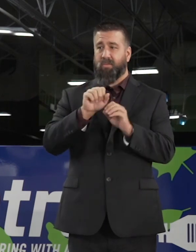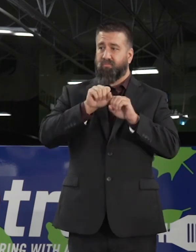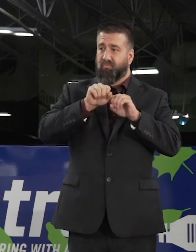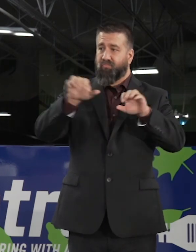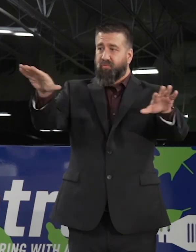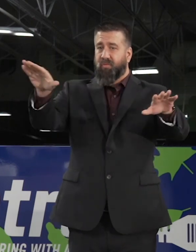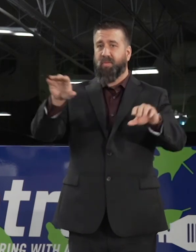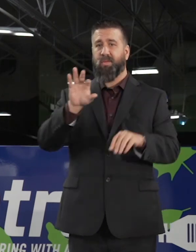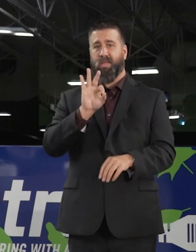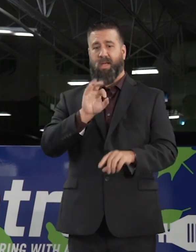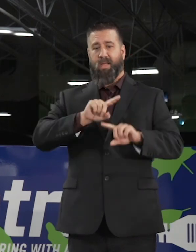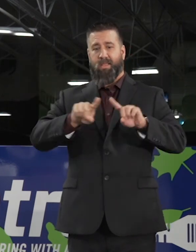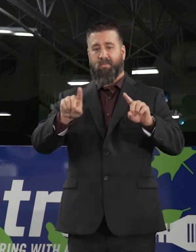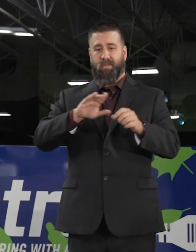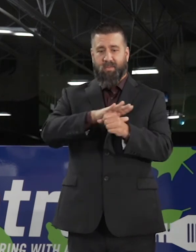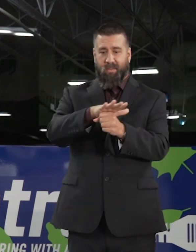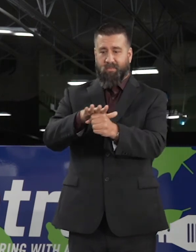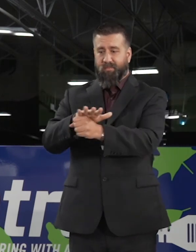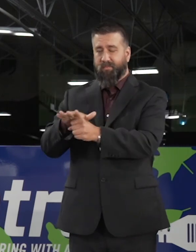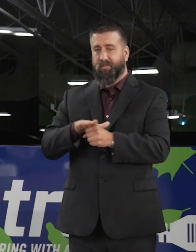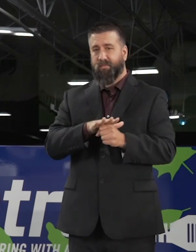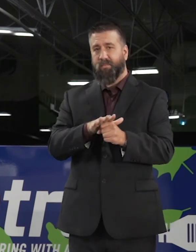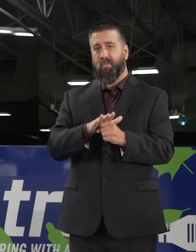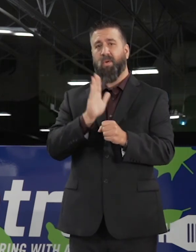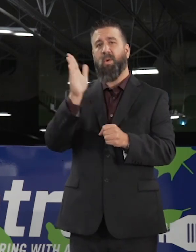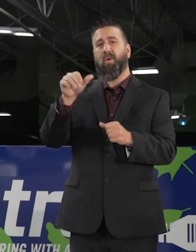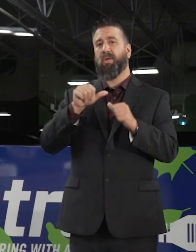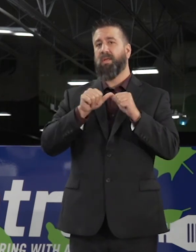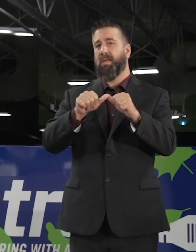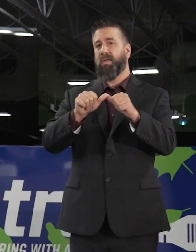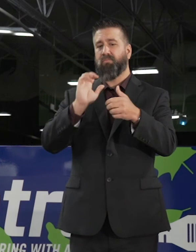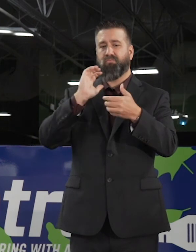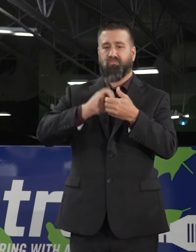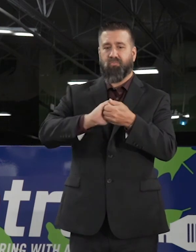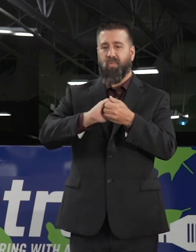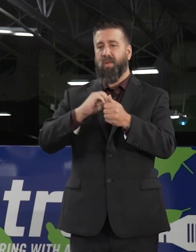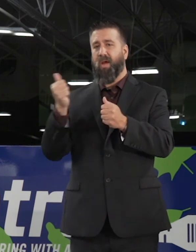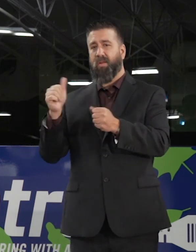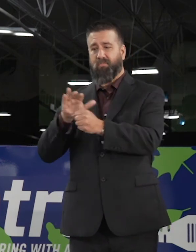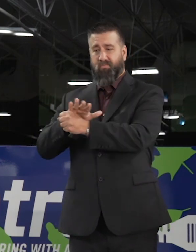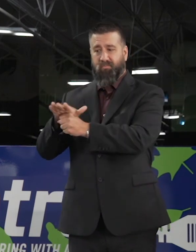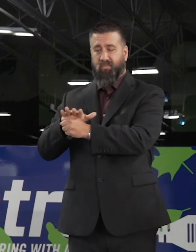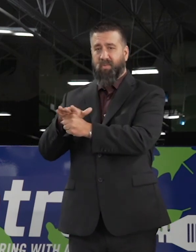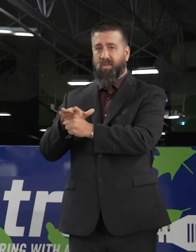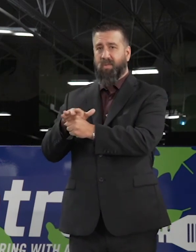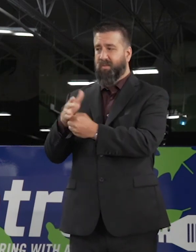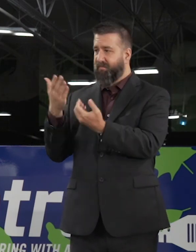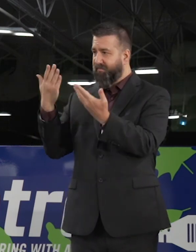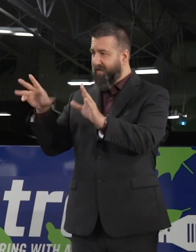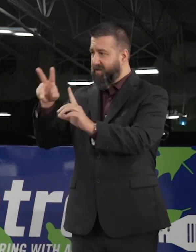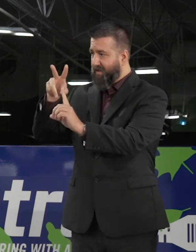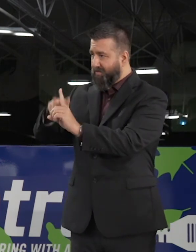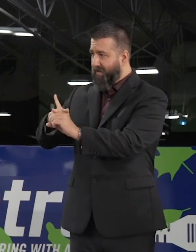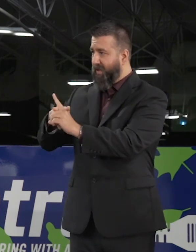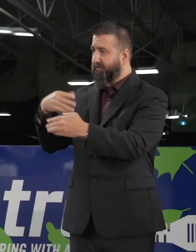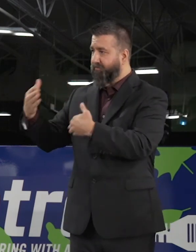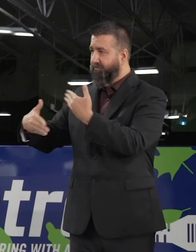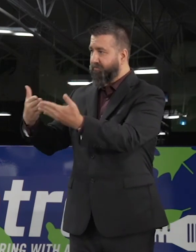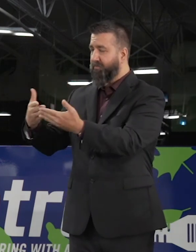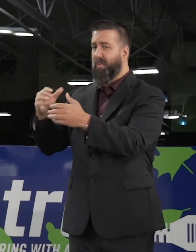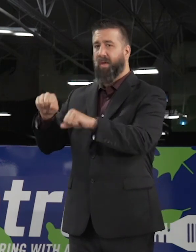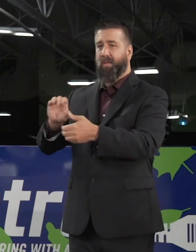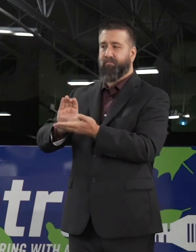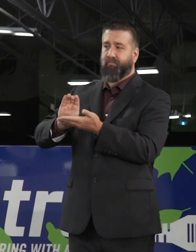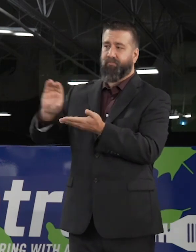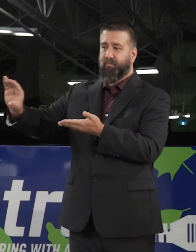municipalities and we will continue working with the other municipalities to get their applications complete so we can get them the funding